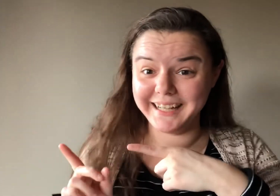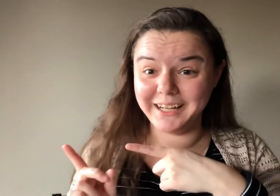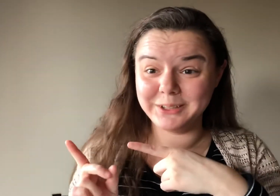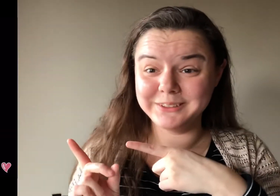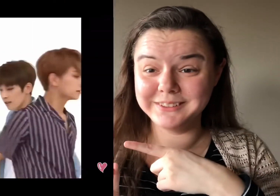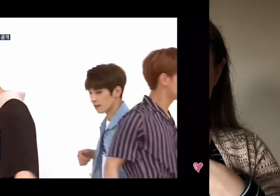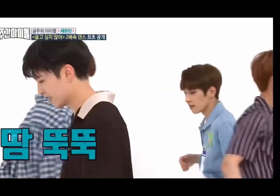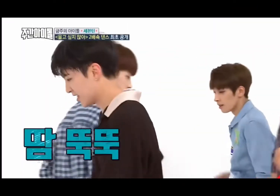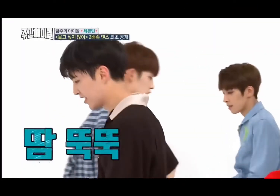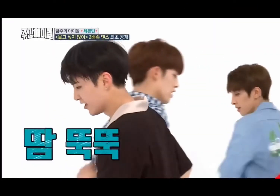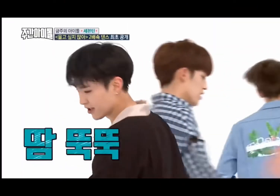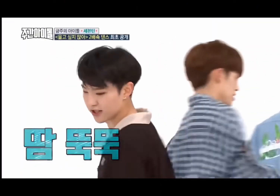now.